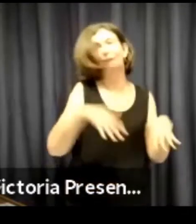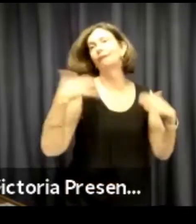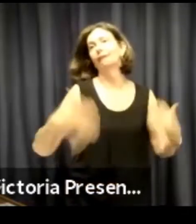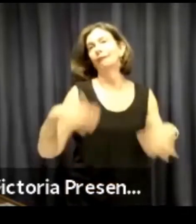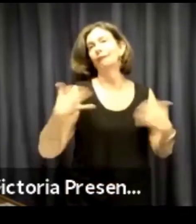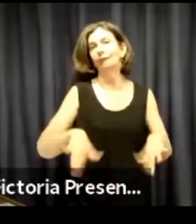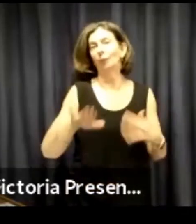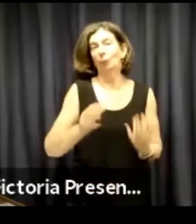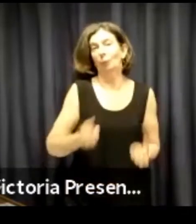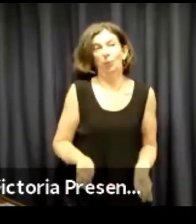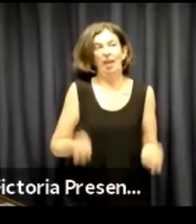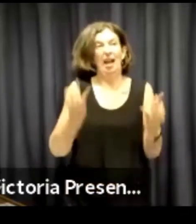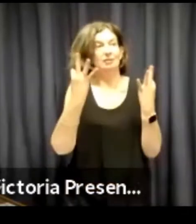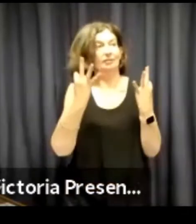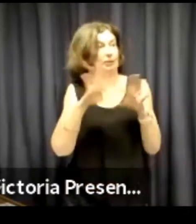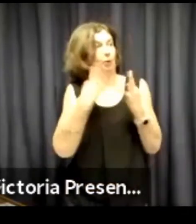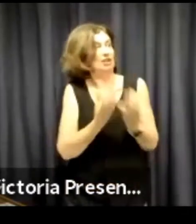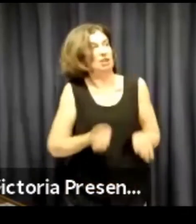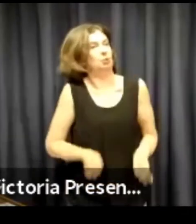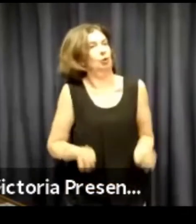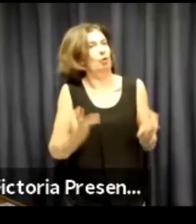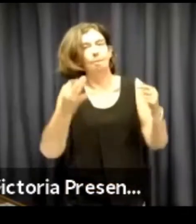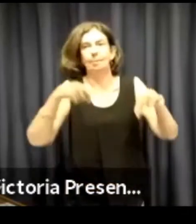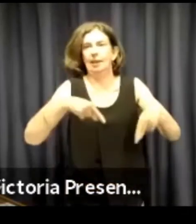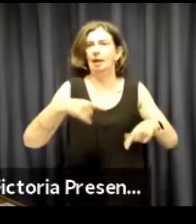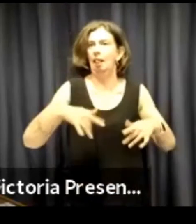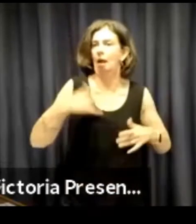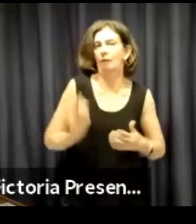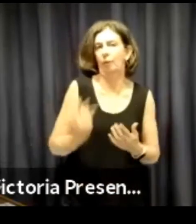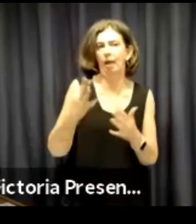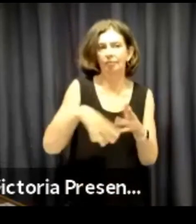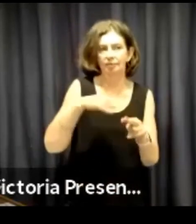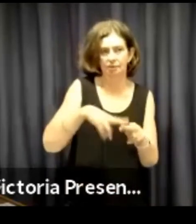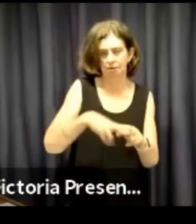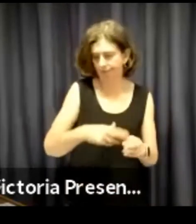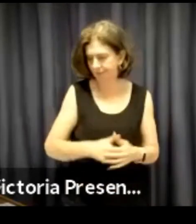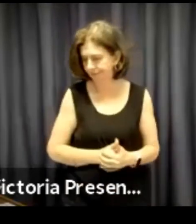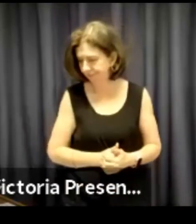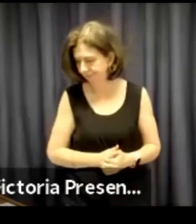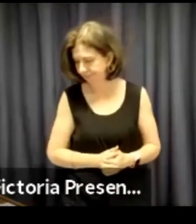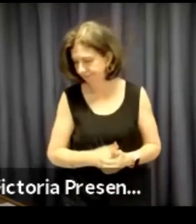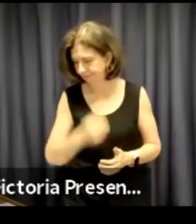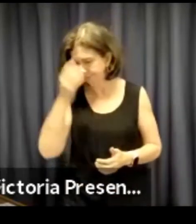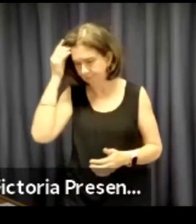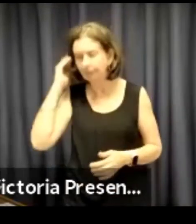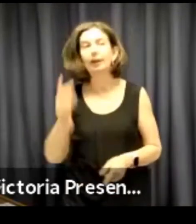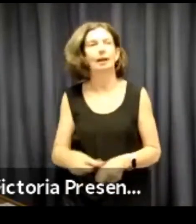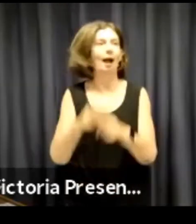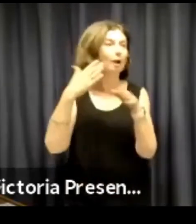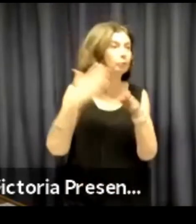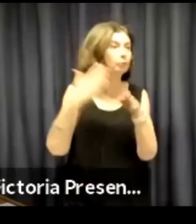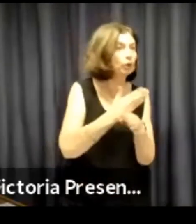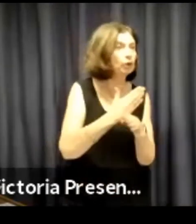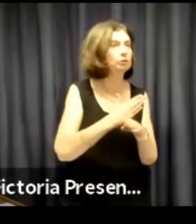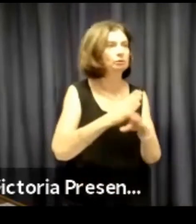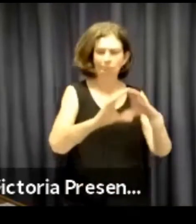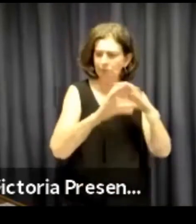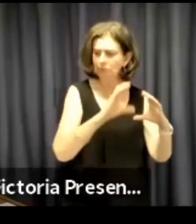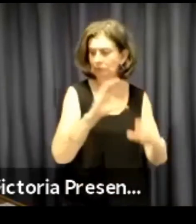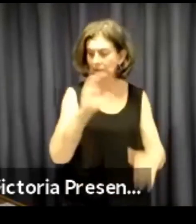As I mentioned before, the staff are just amazing. Without them, we would not have achieved and done the things that